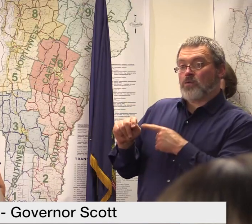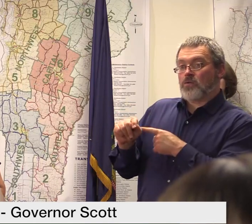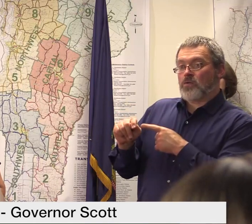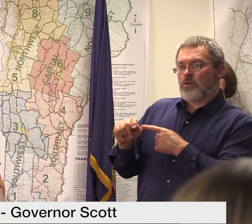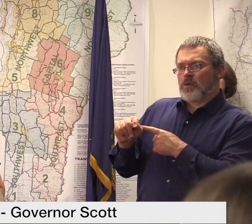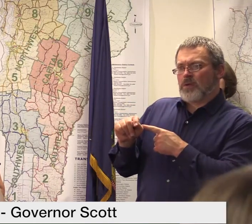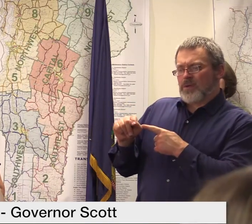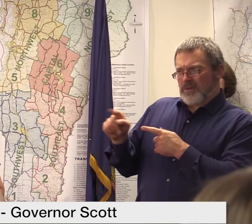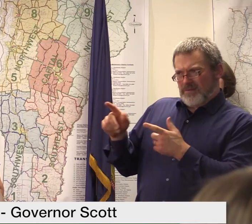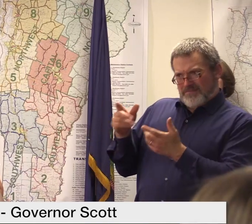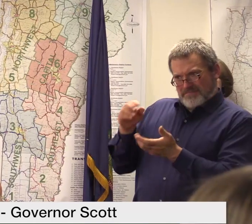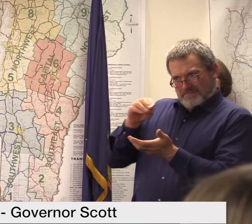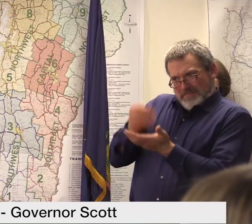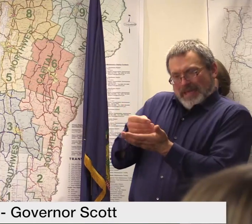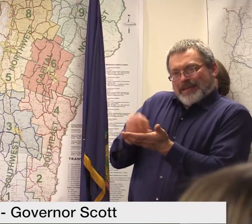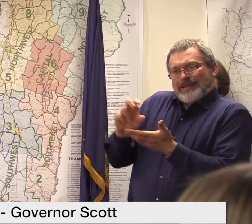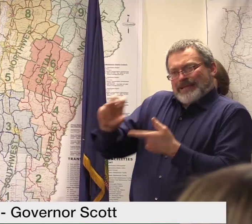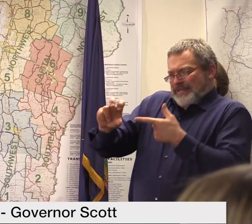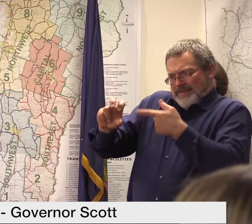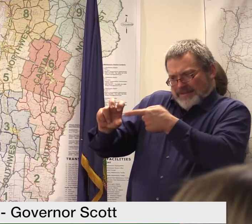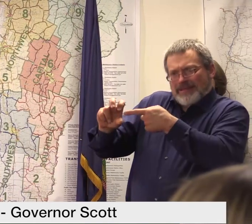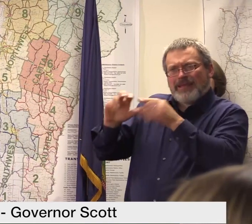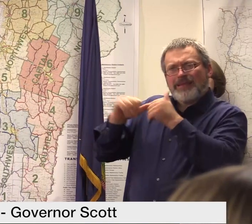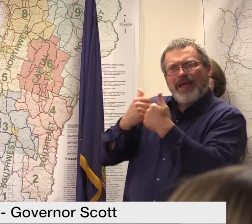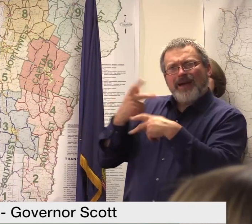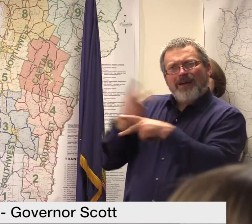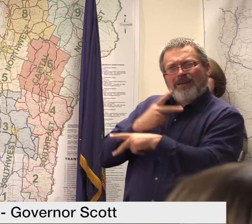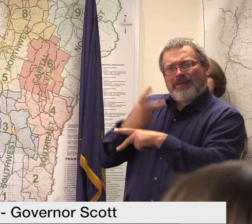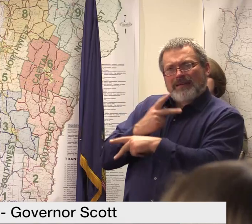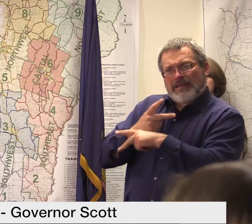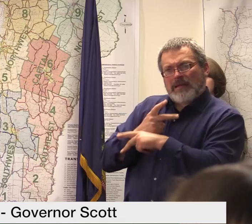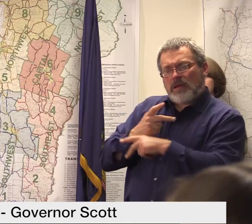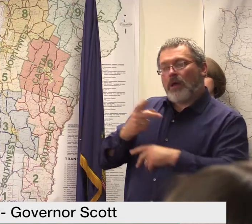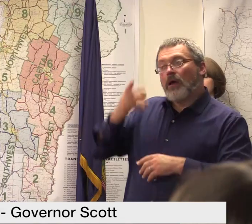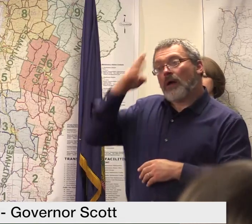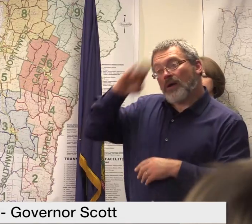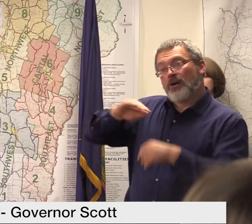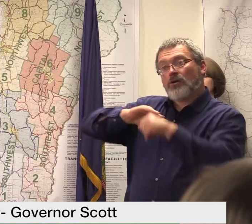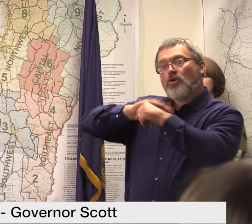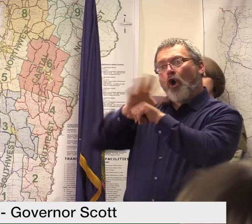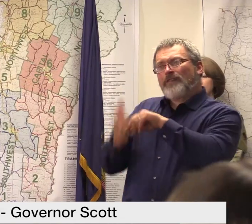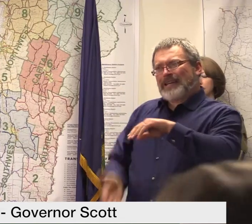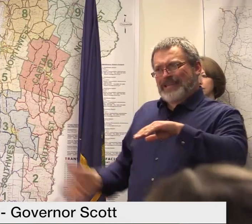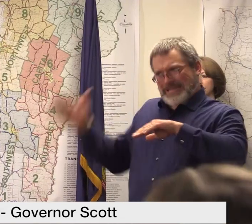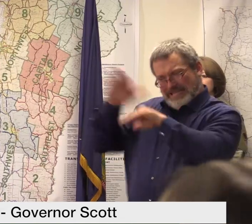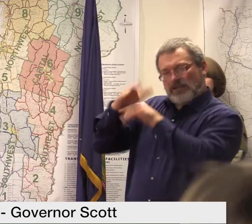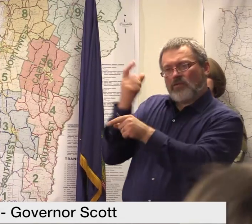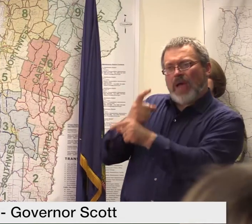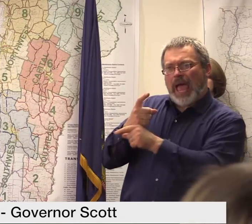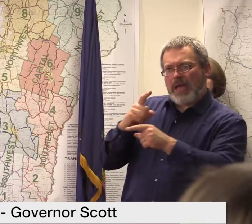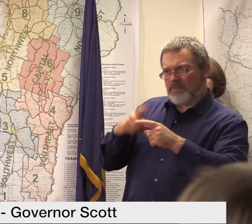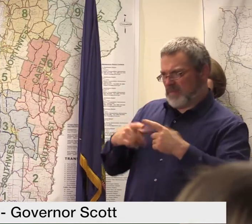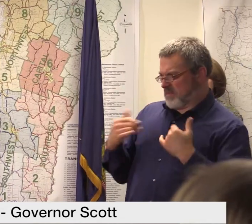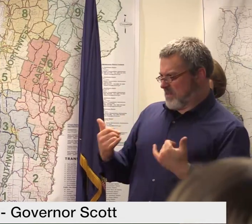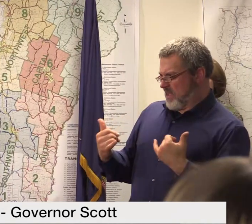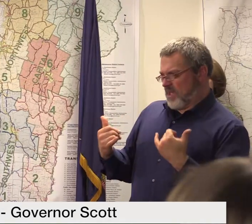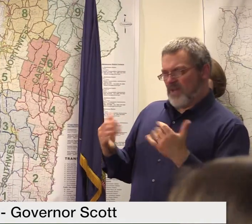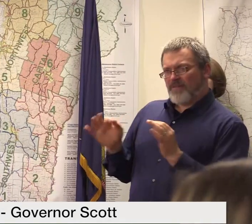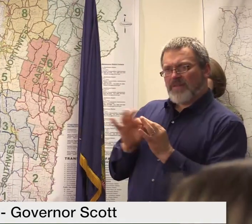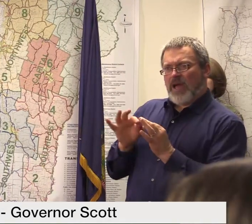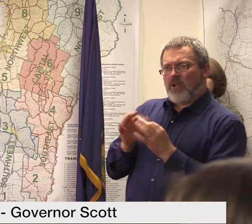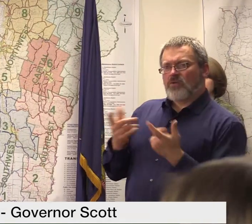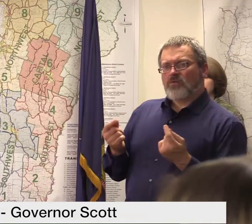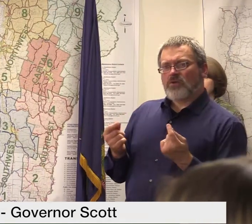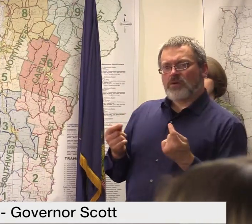was destroyed how are you supposed to find the home? In general that's part of the flood resilient communities